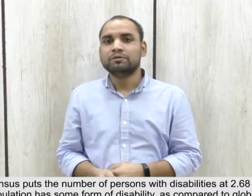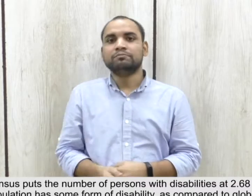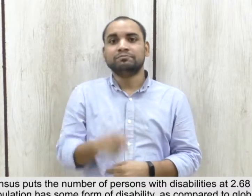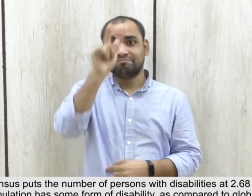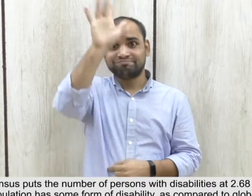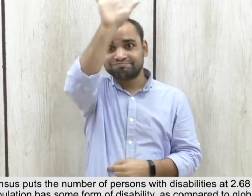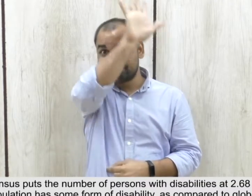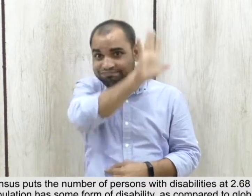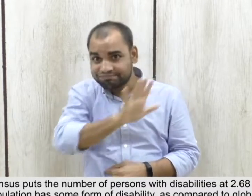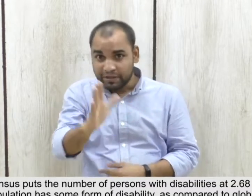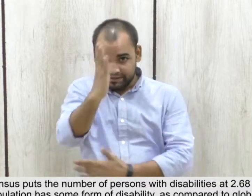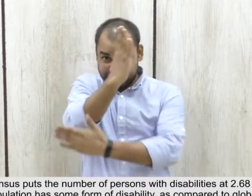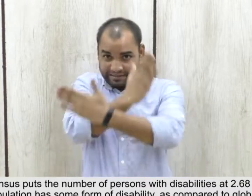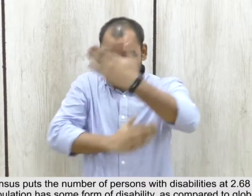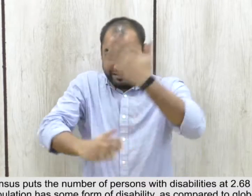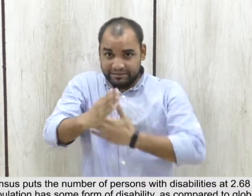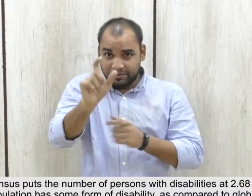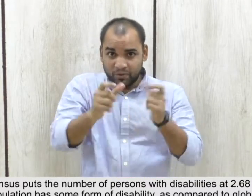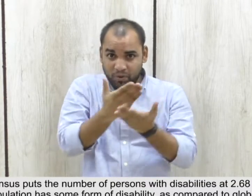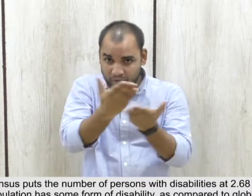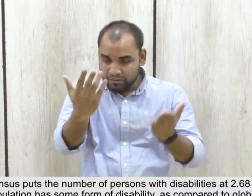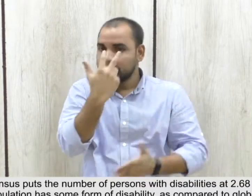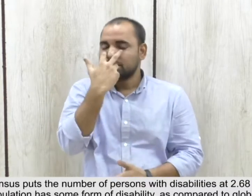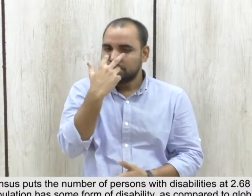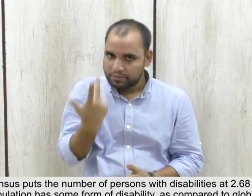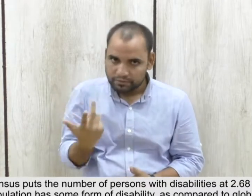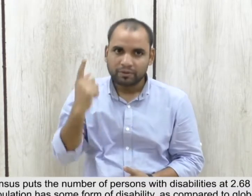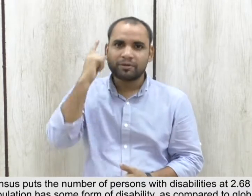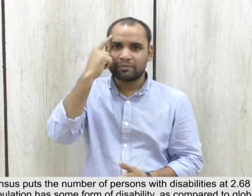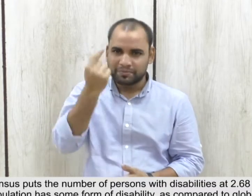The census puts the number of persons with disabilities